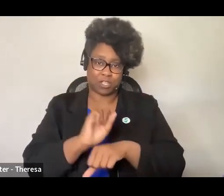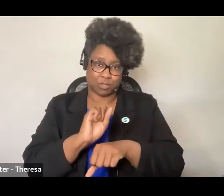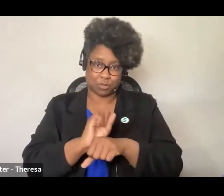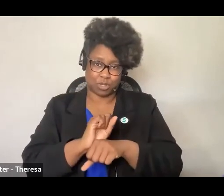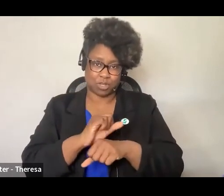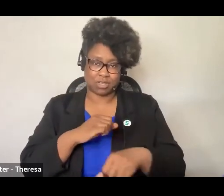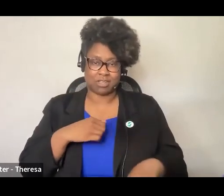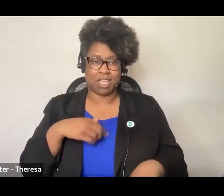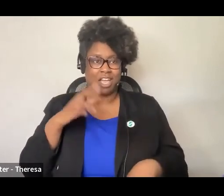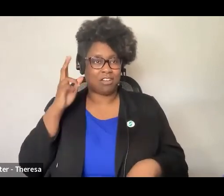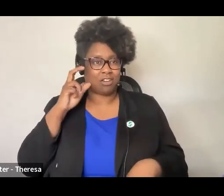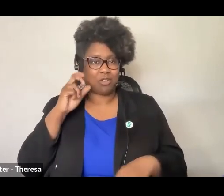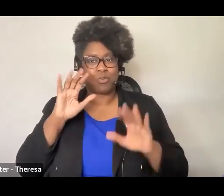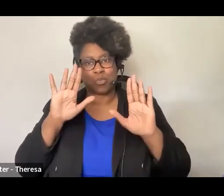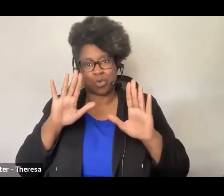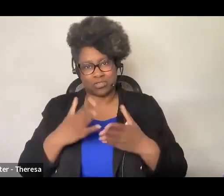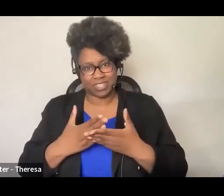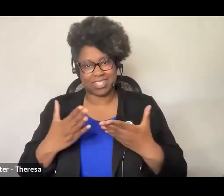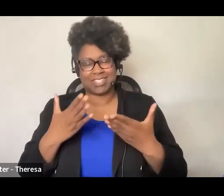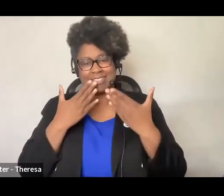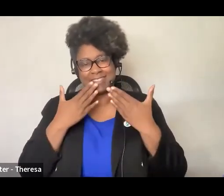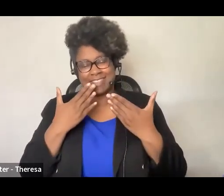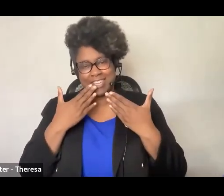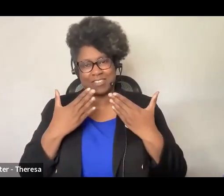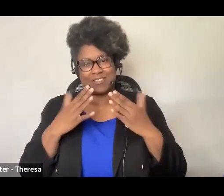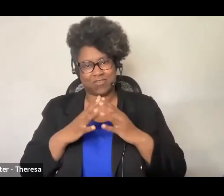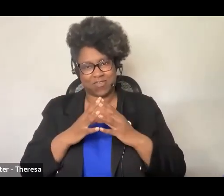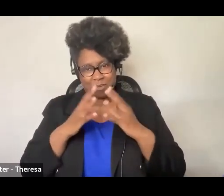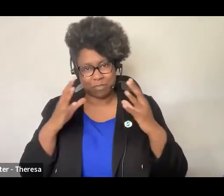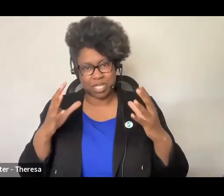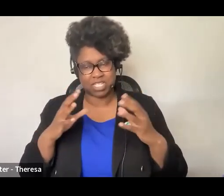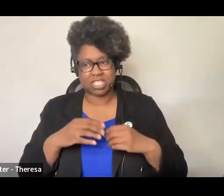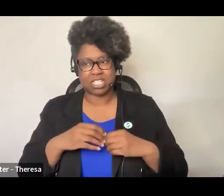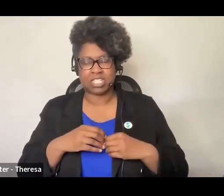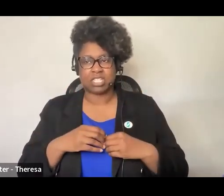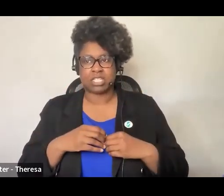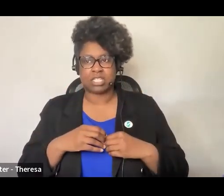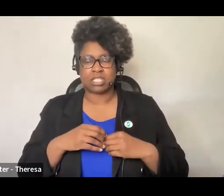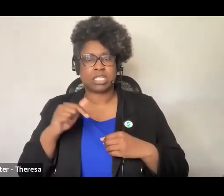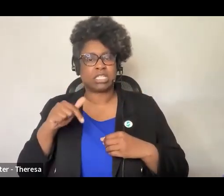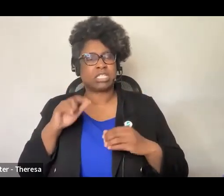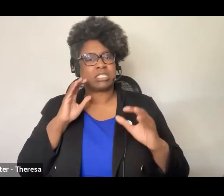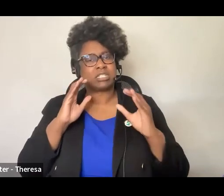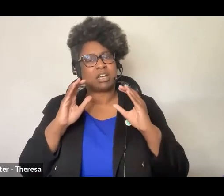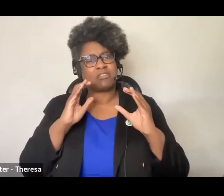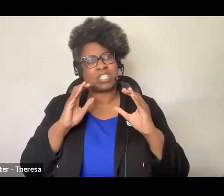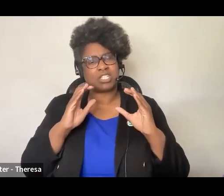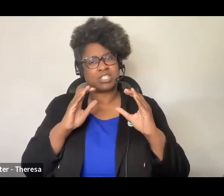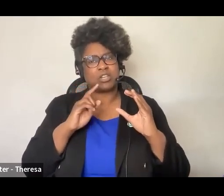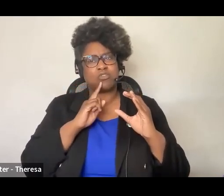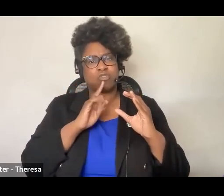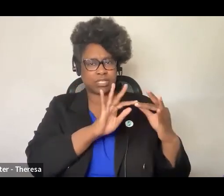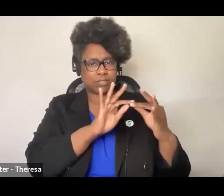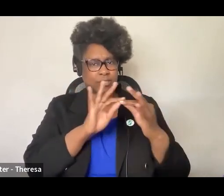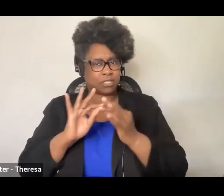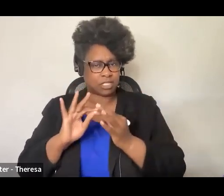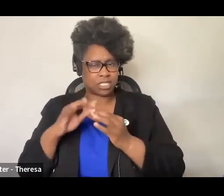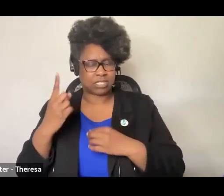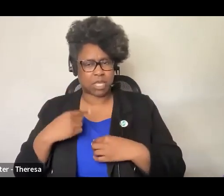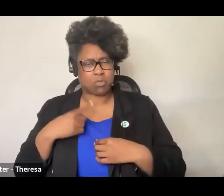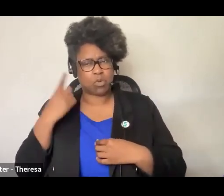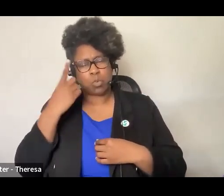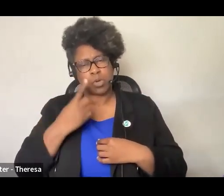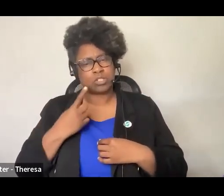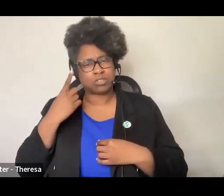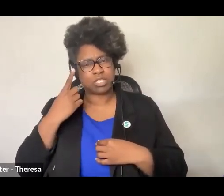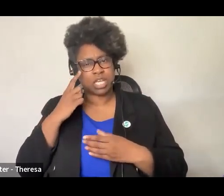of wonderful things about you as well so thank you very much but this conversation really segues into what I was wondering because I saw that